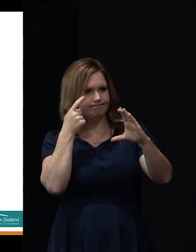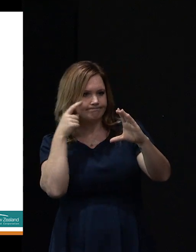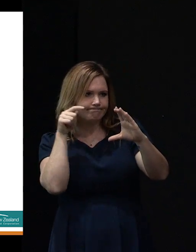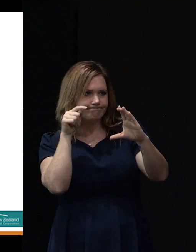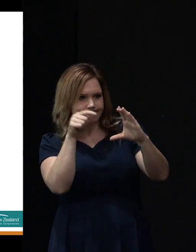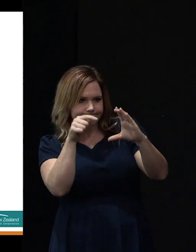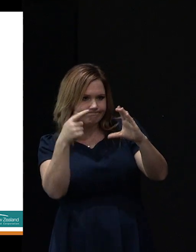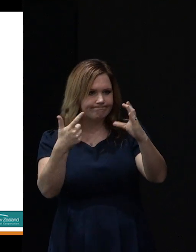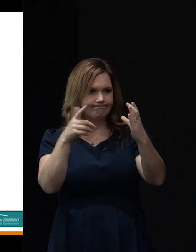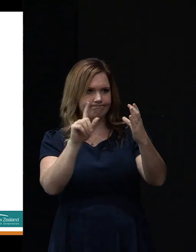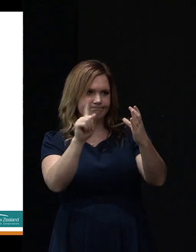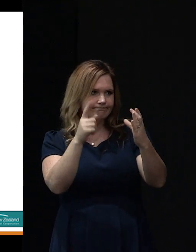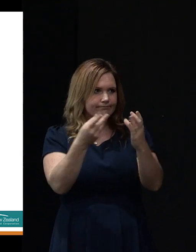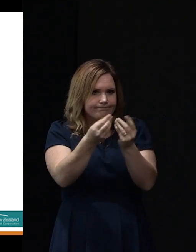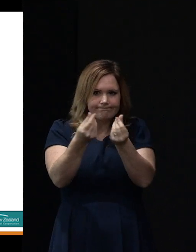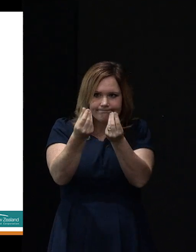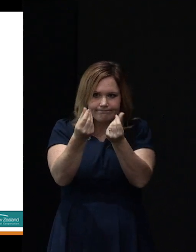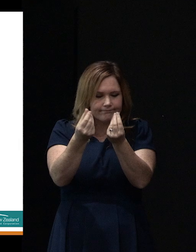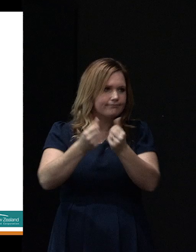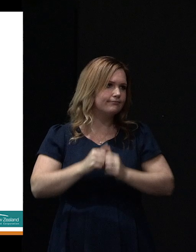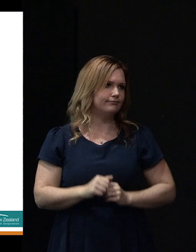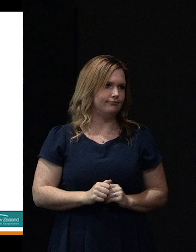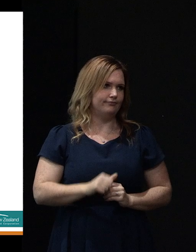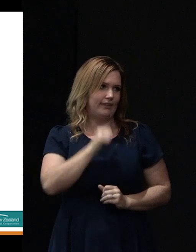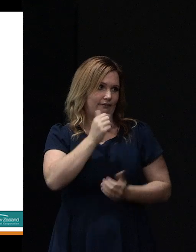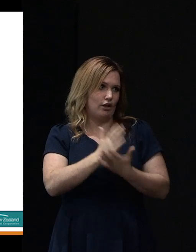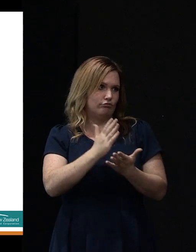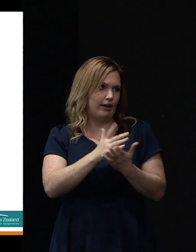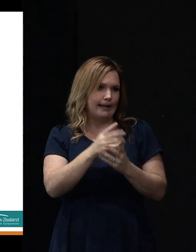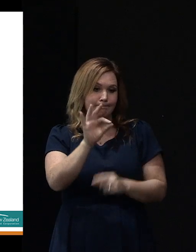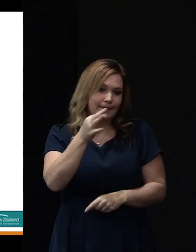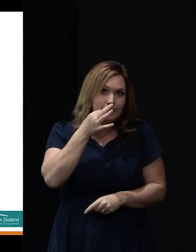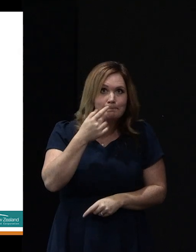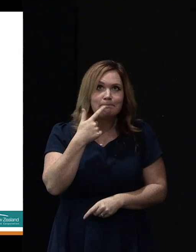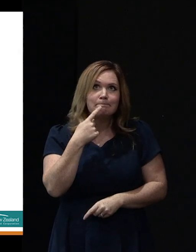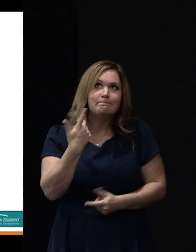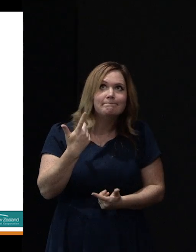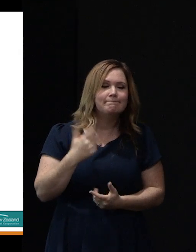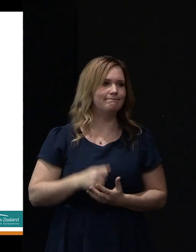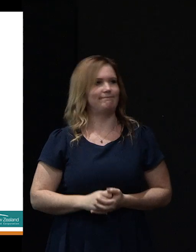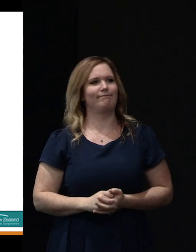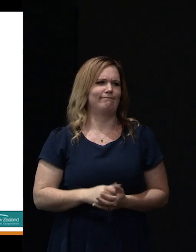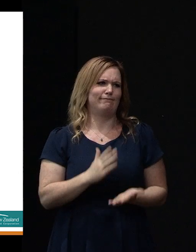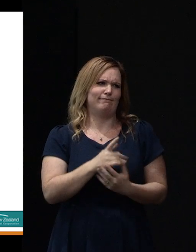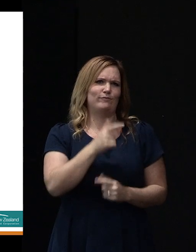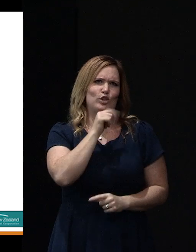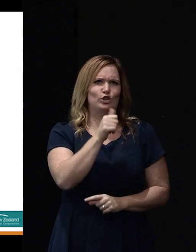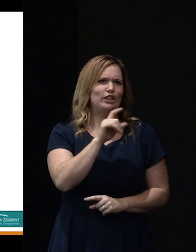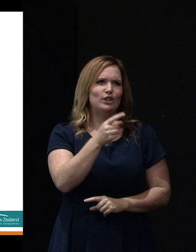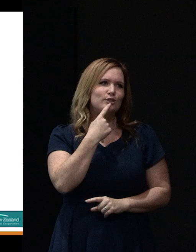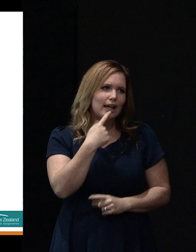prod it, rub it between our fingers and if we're really keen, we might even taste it, although that's not usually recommended.